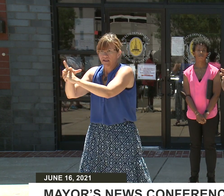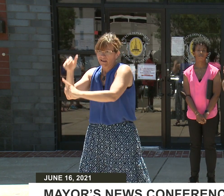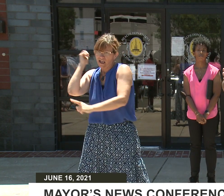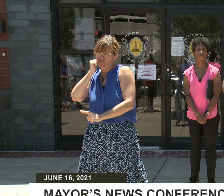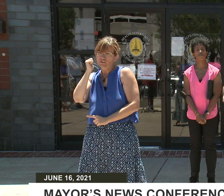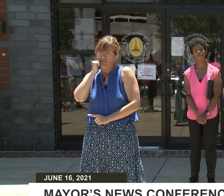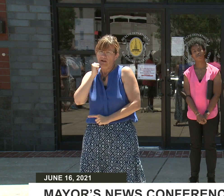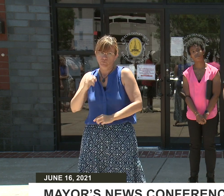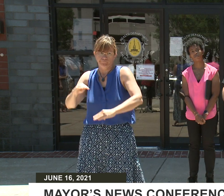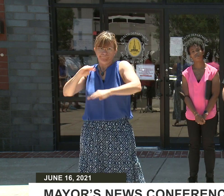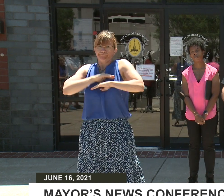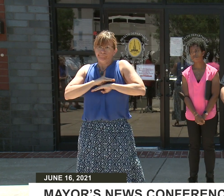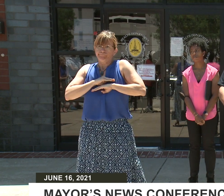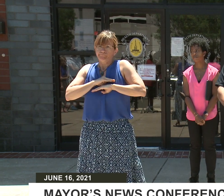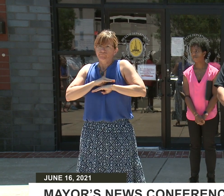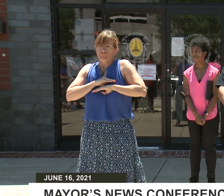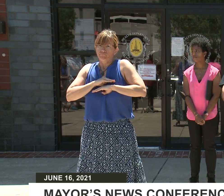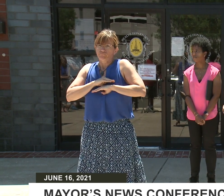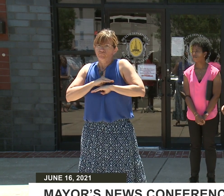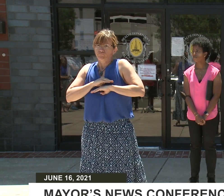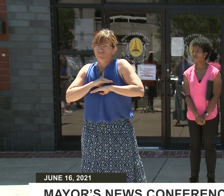what those trends are showing us.